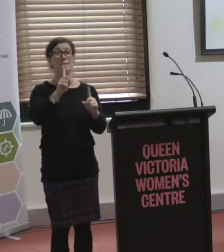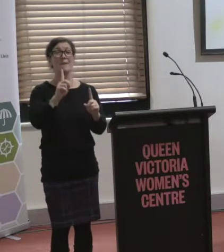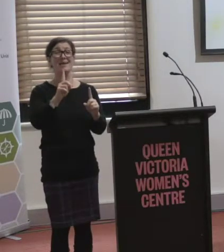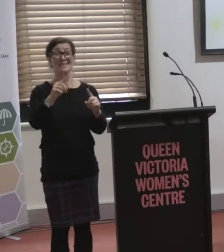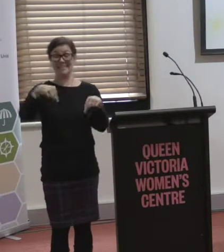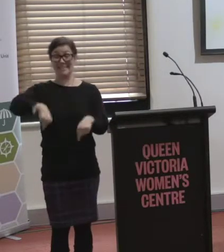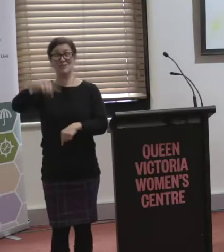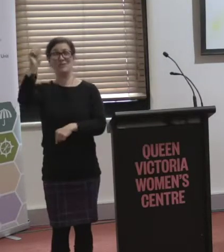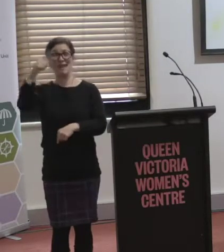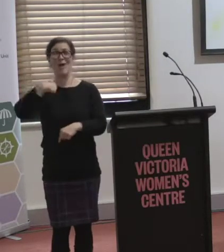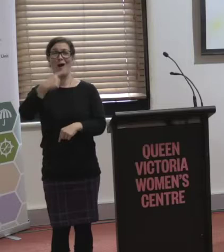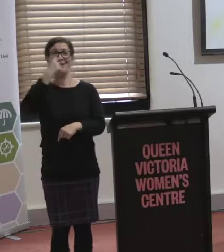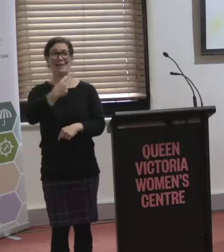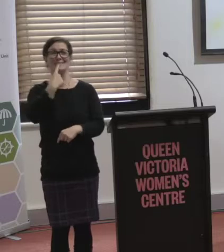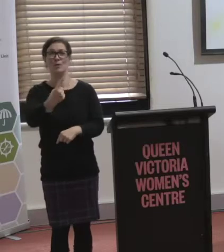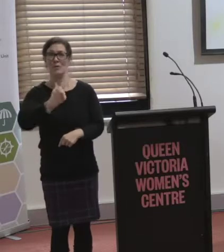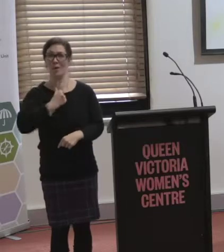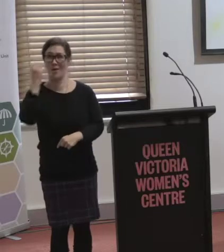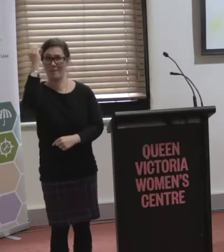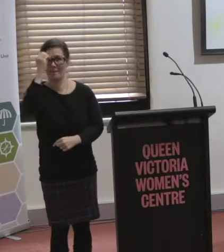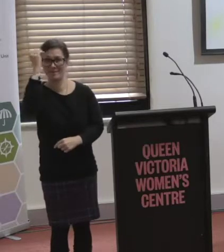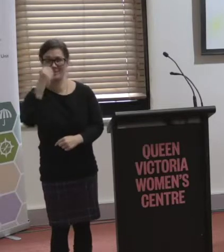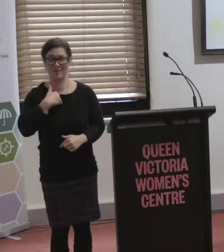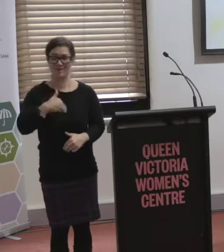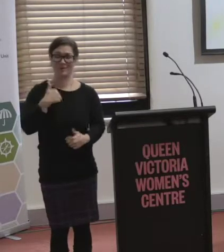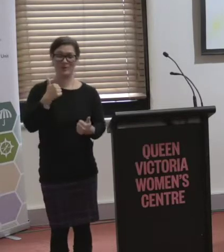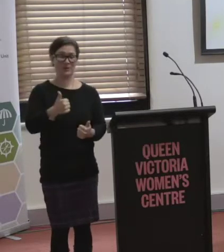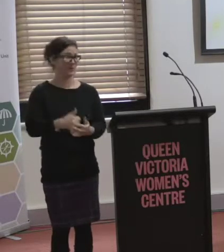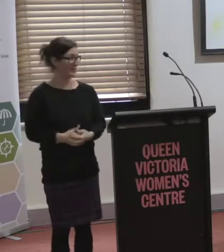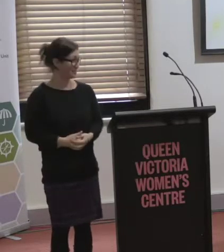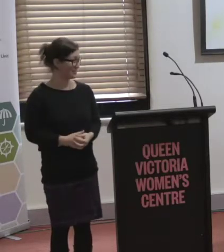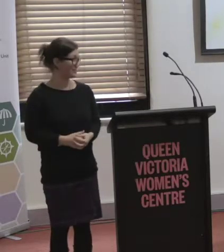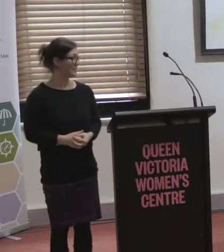which is good. So I've got my clicker. are we up to?